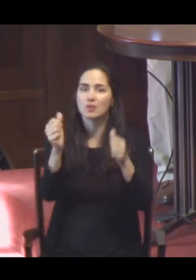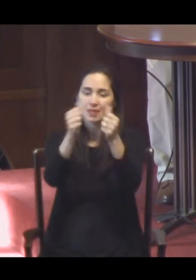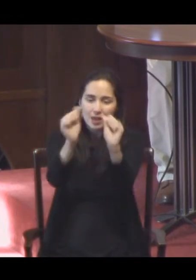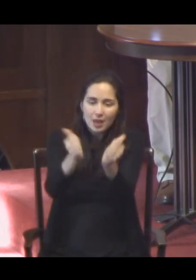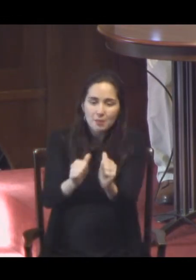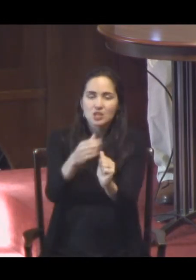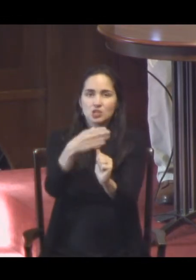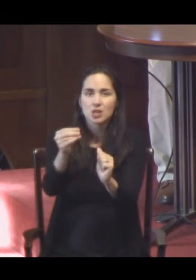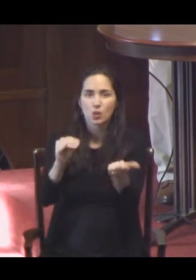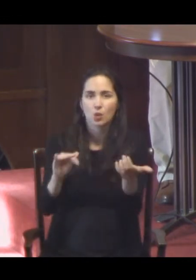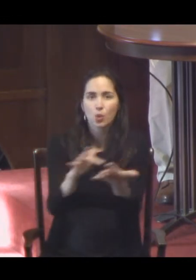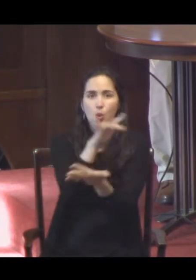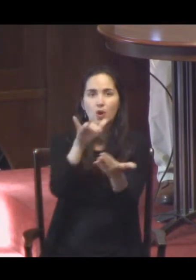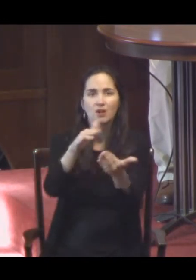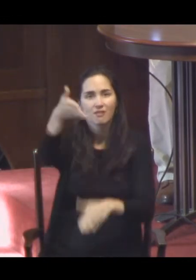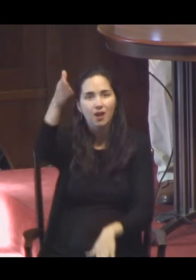would say the beauty of God.